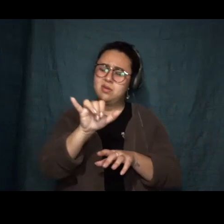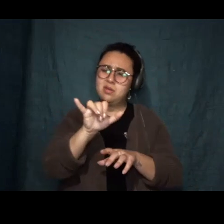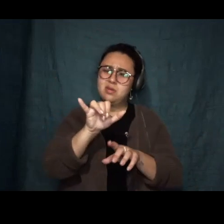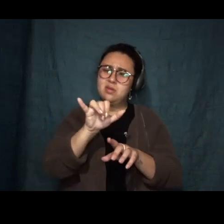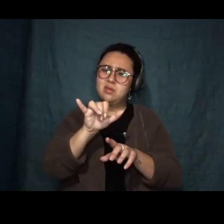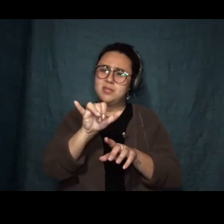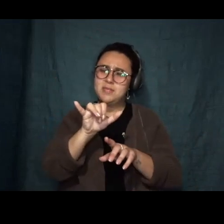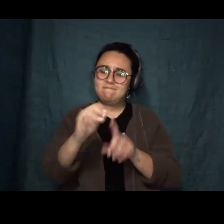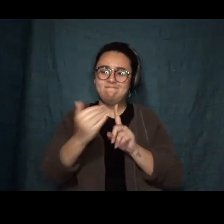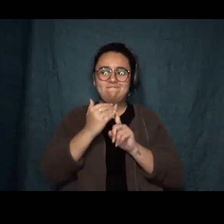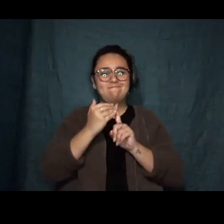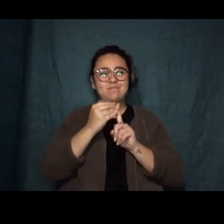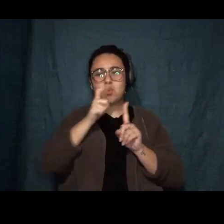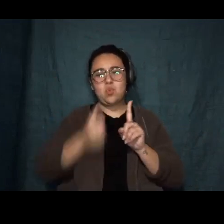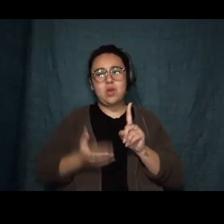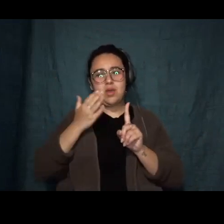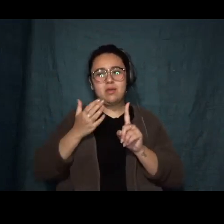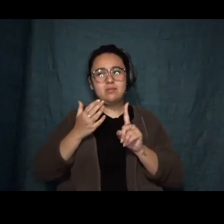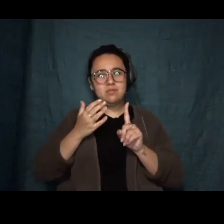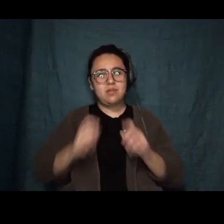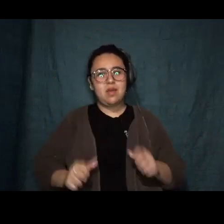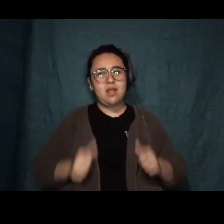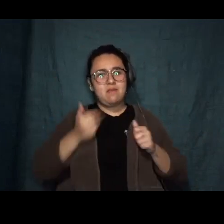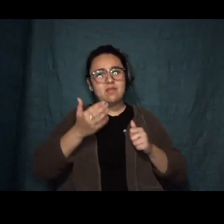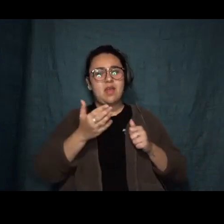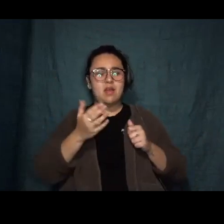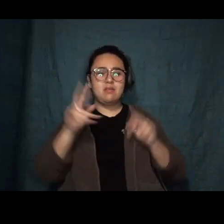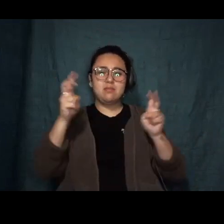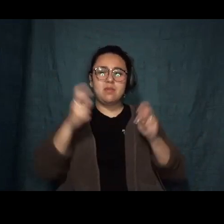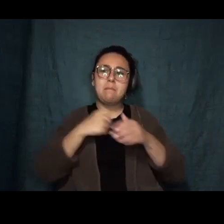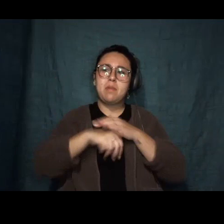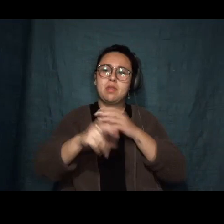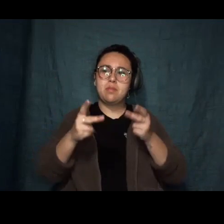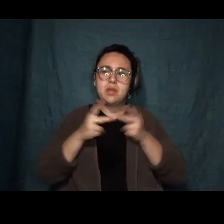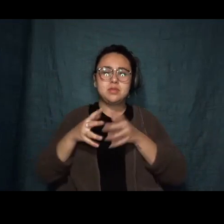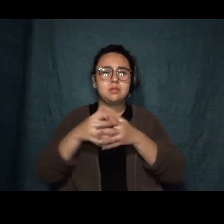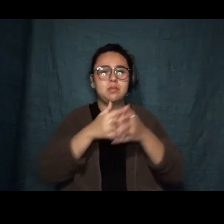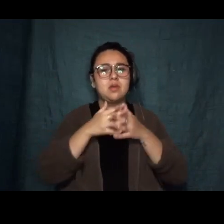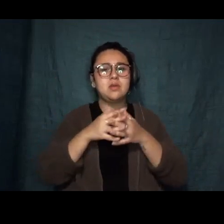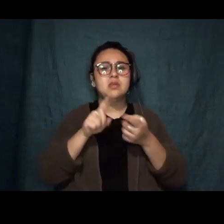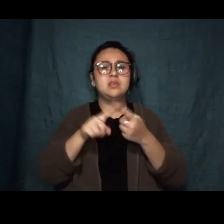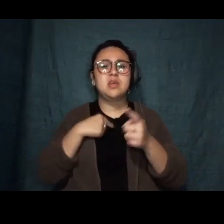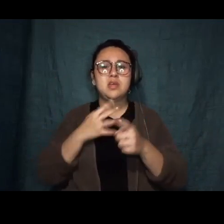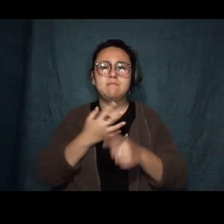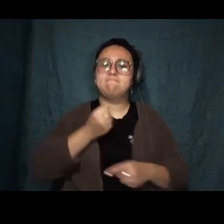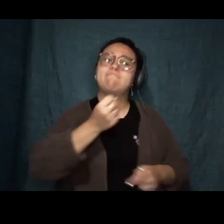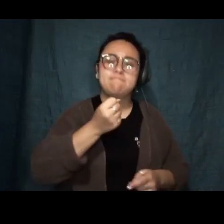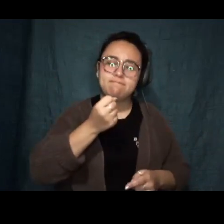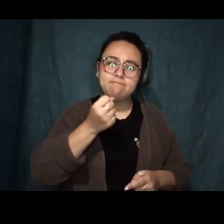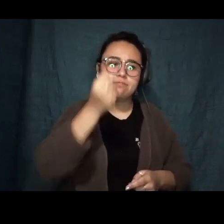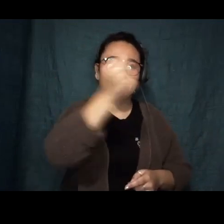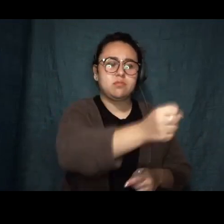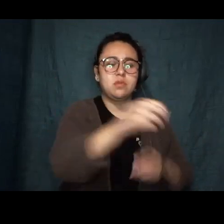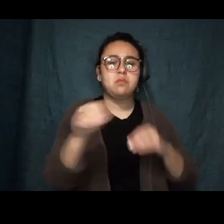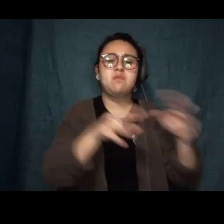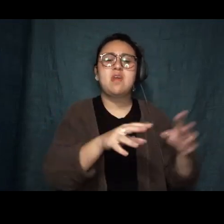that I once lived in the birthplace of America until I was moved out, to put it mildly. Been on